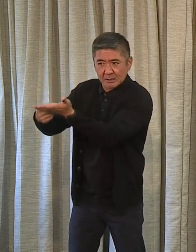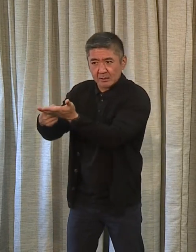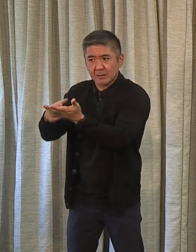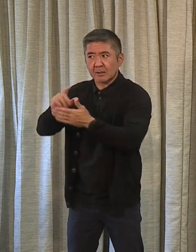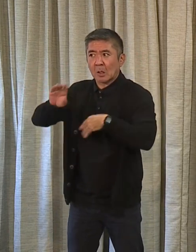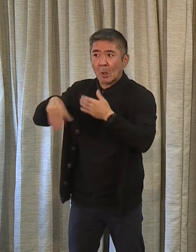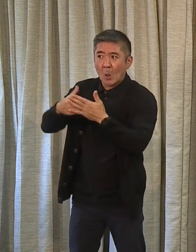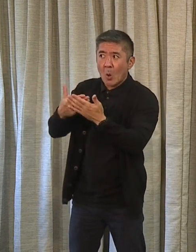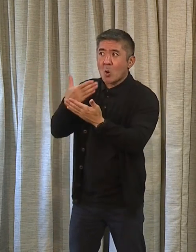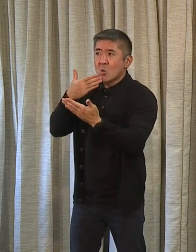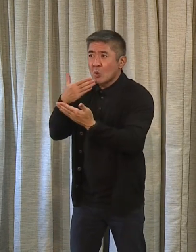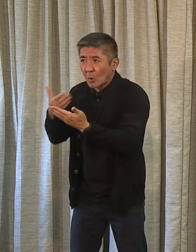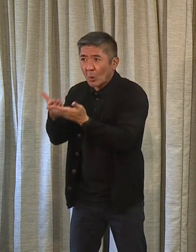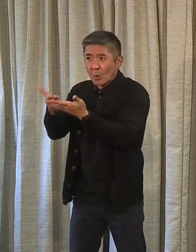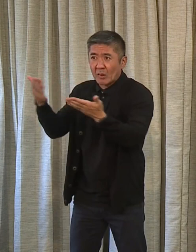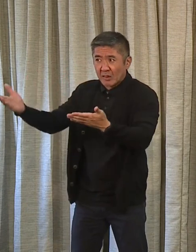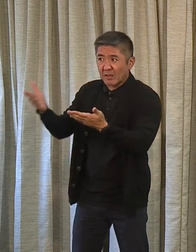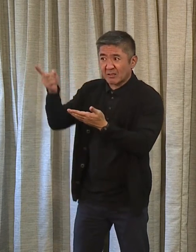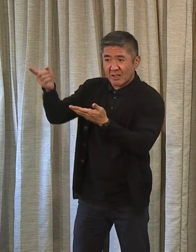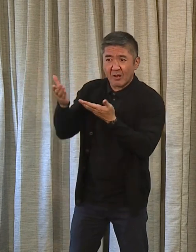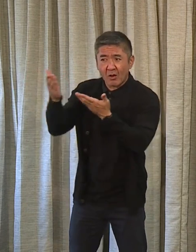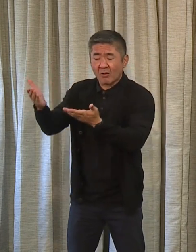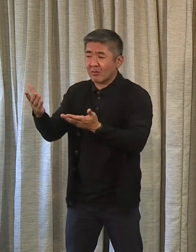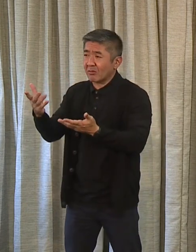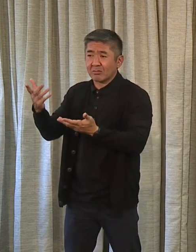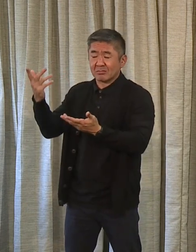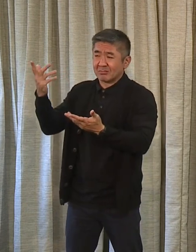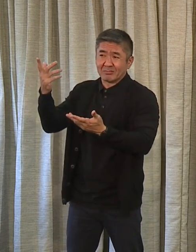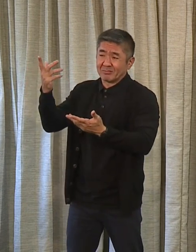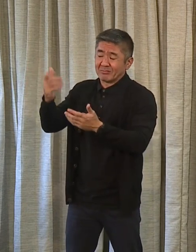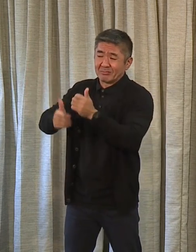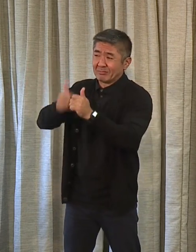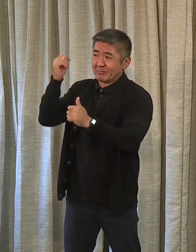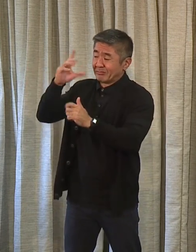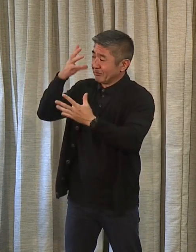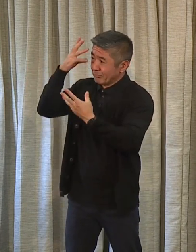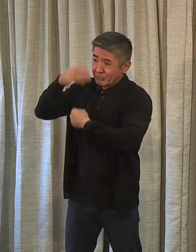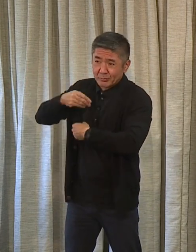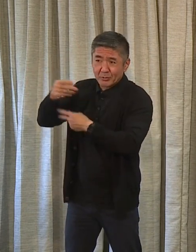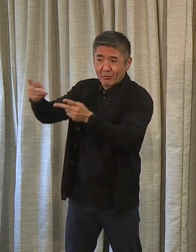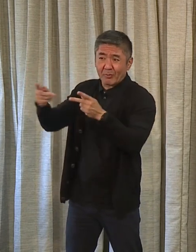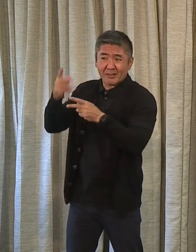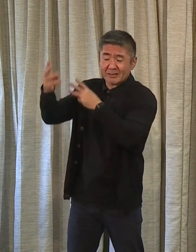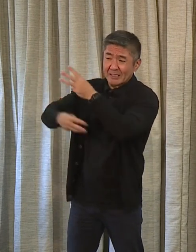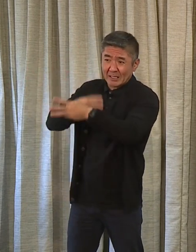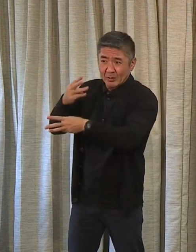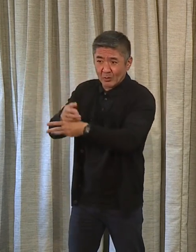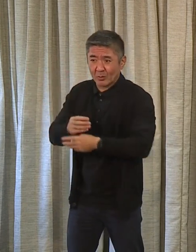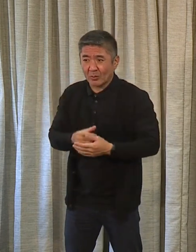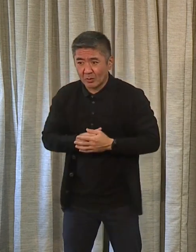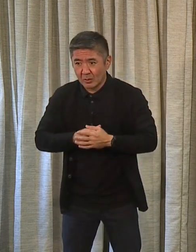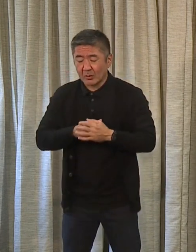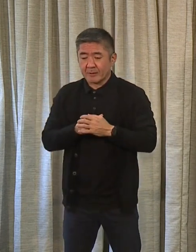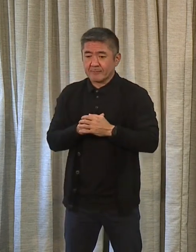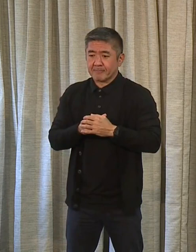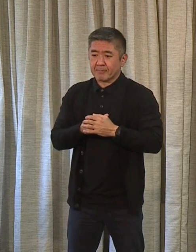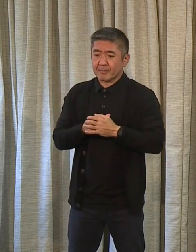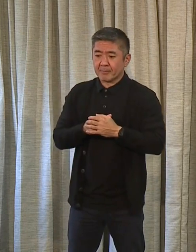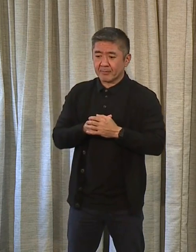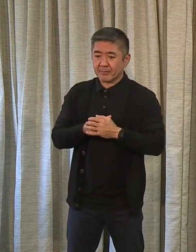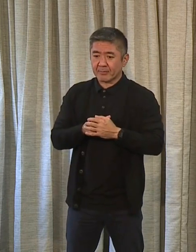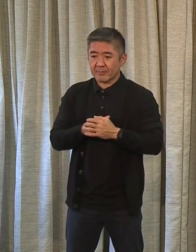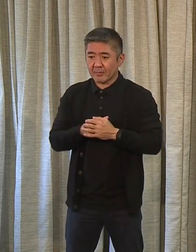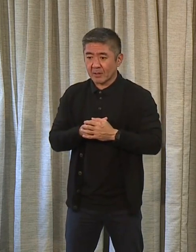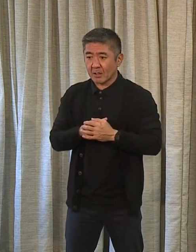Hanauma Bay is. It's still one of the most incredible places in the whole world. And if there was a place that benefited from